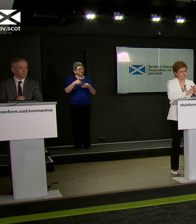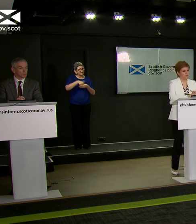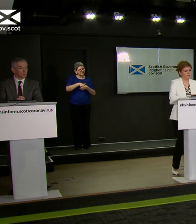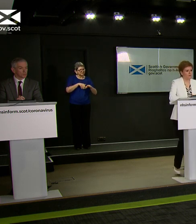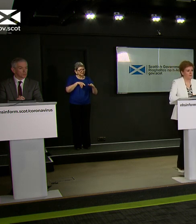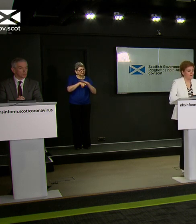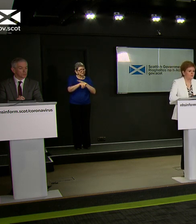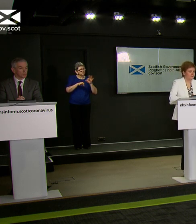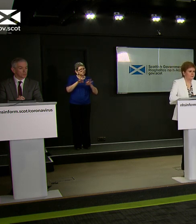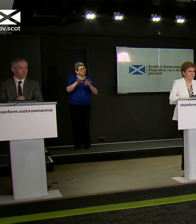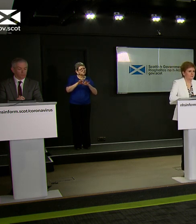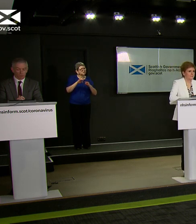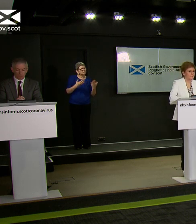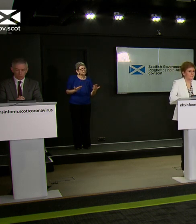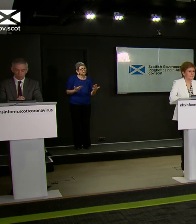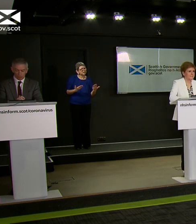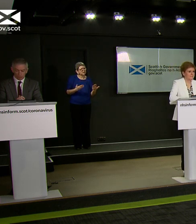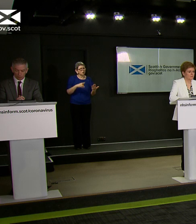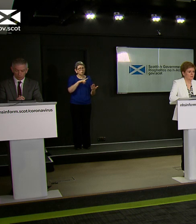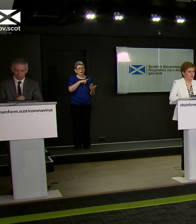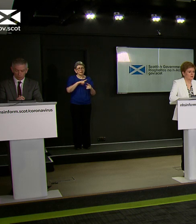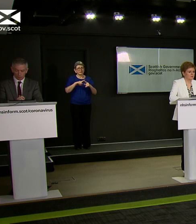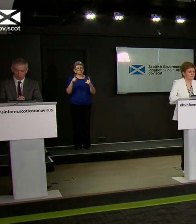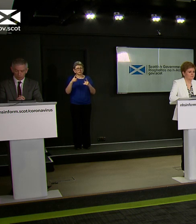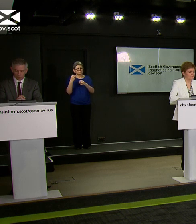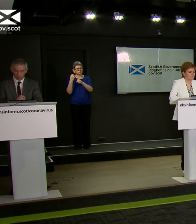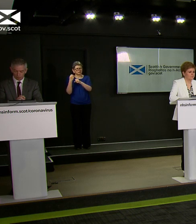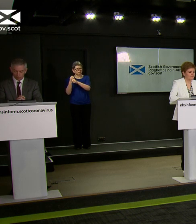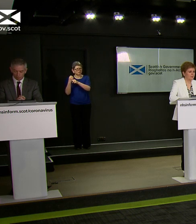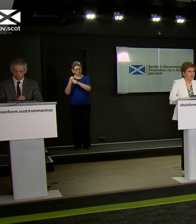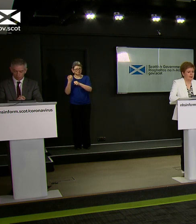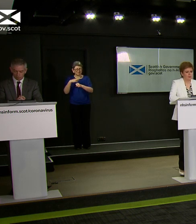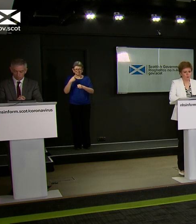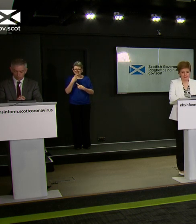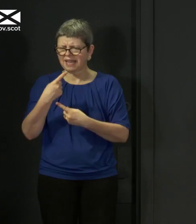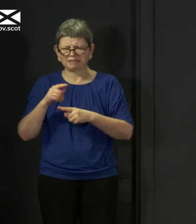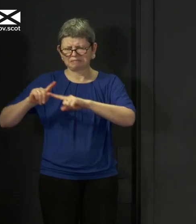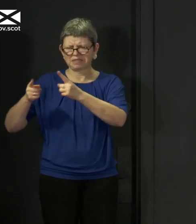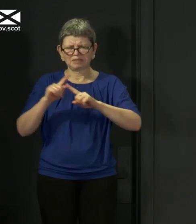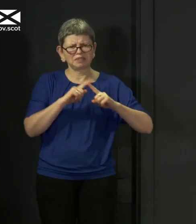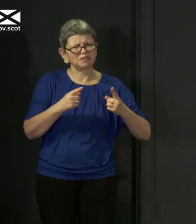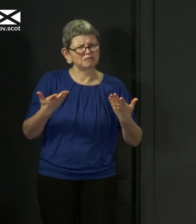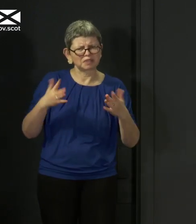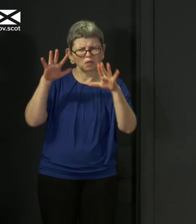of guidelines and, frankly, the mixed messages from government just left people confused? We intend to put some guidance out. I think I've